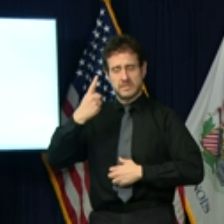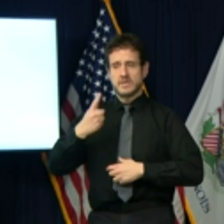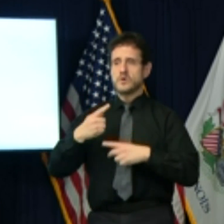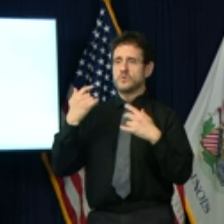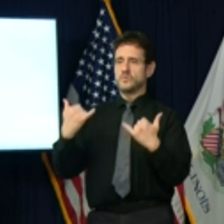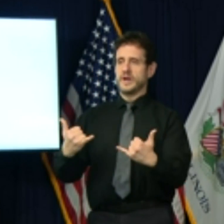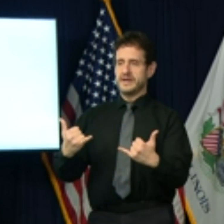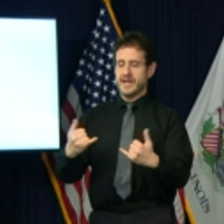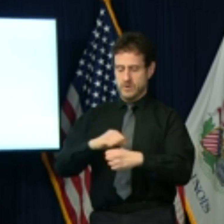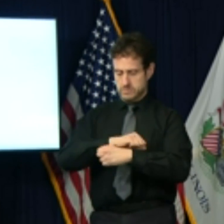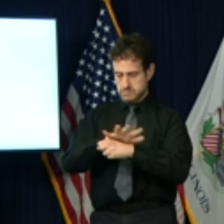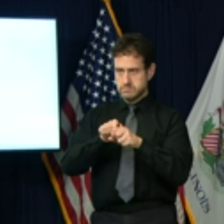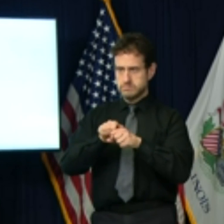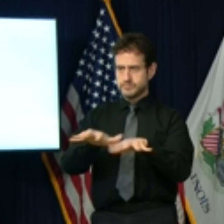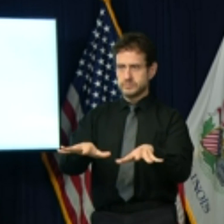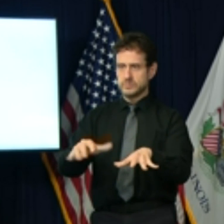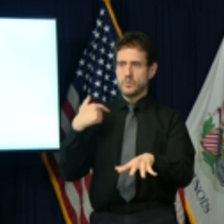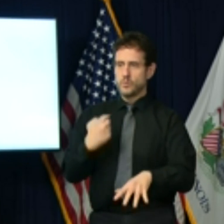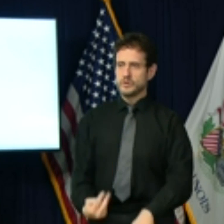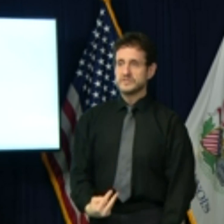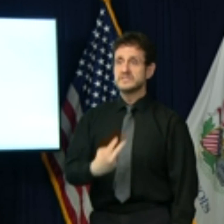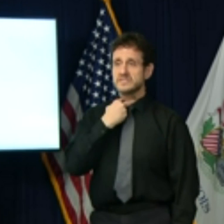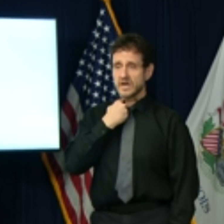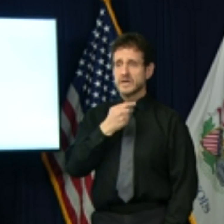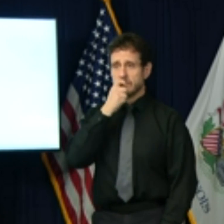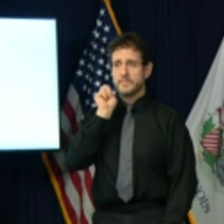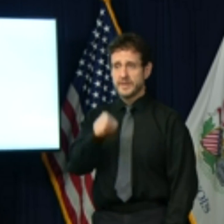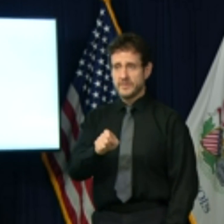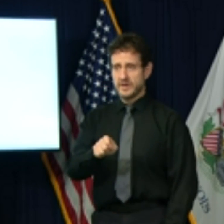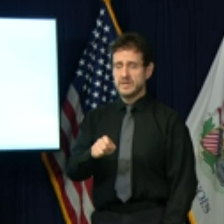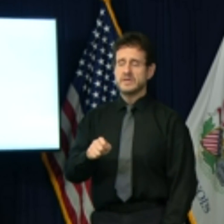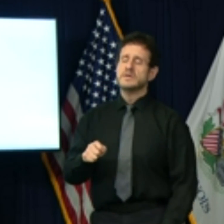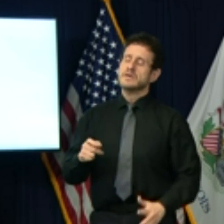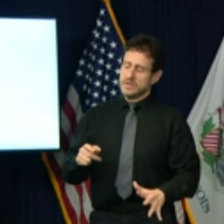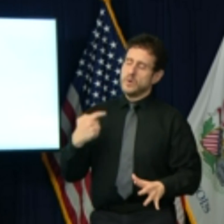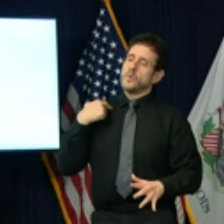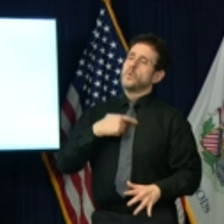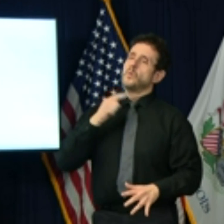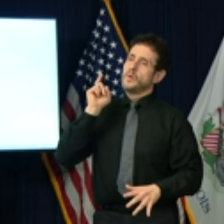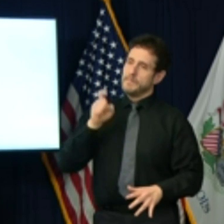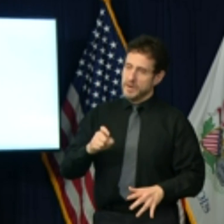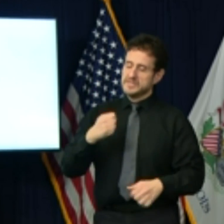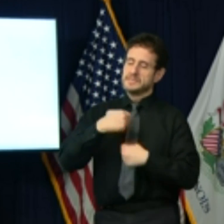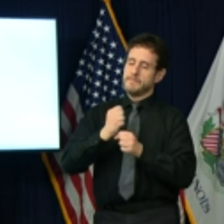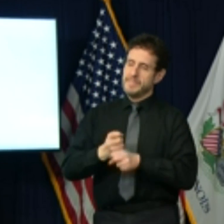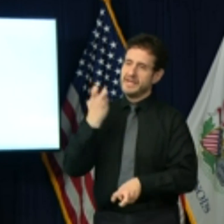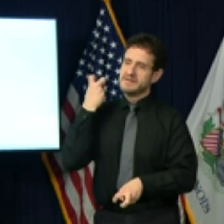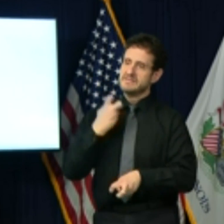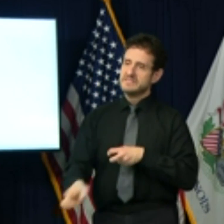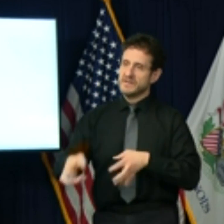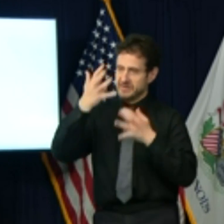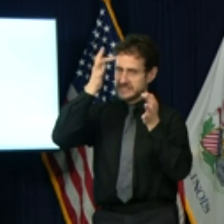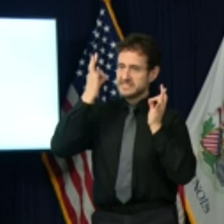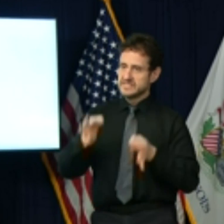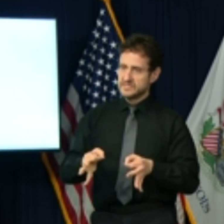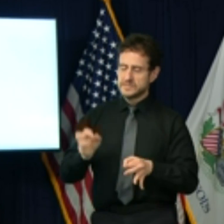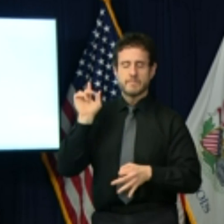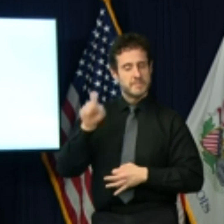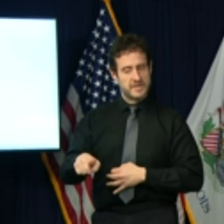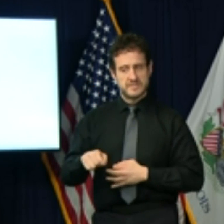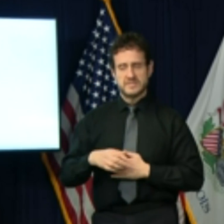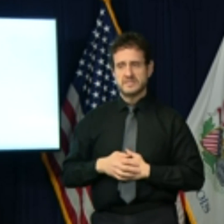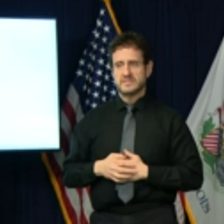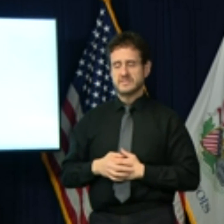Right now, this virus has backed us into a corner, and we are left making insanely difficult and weighty decisions.